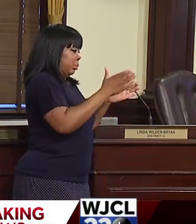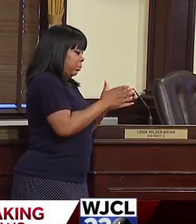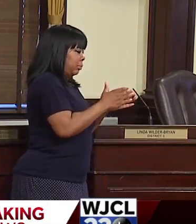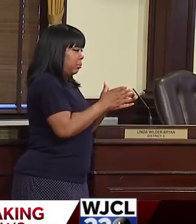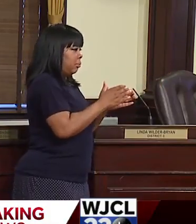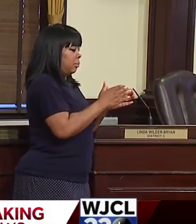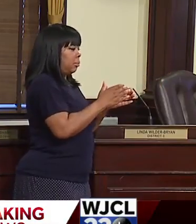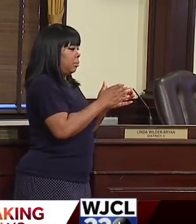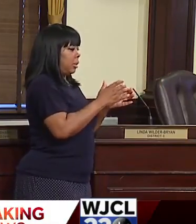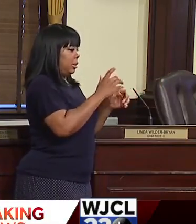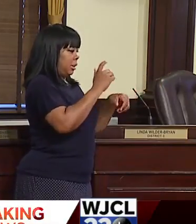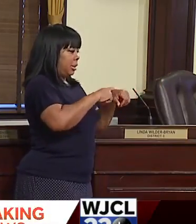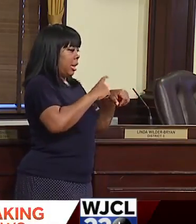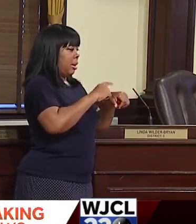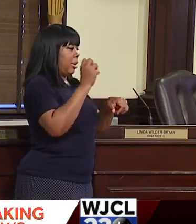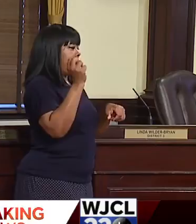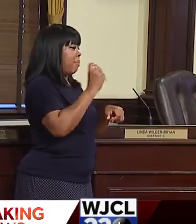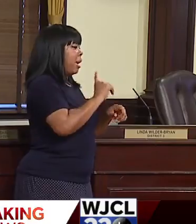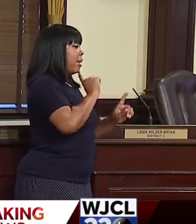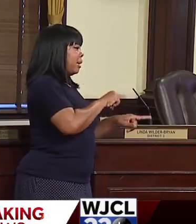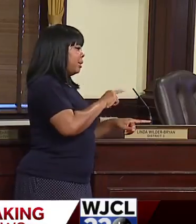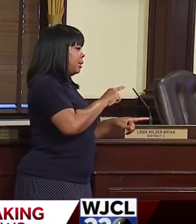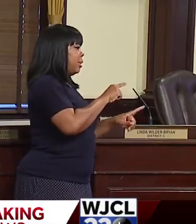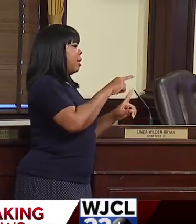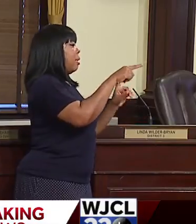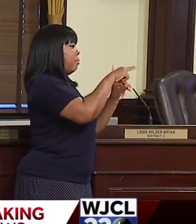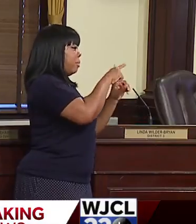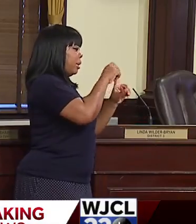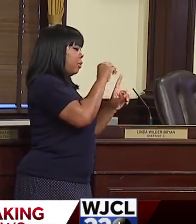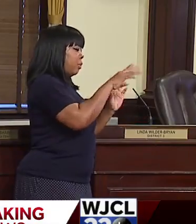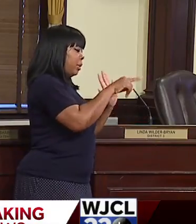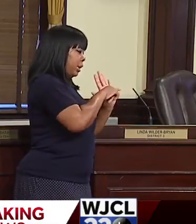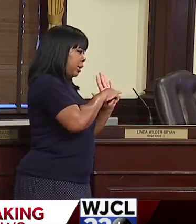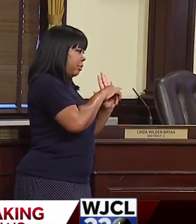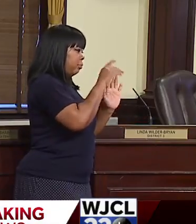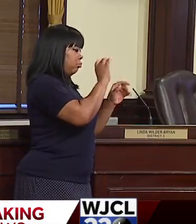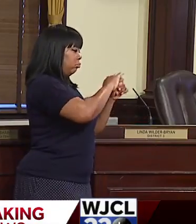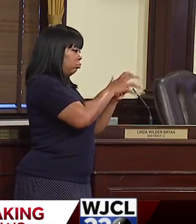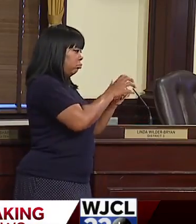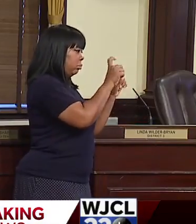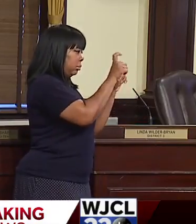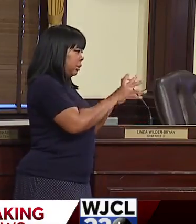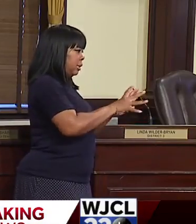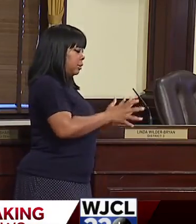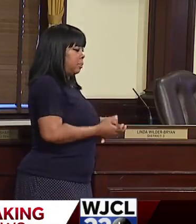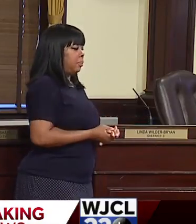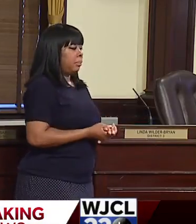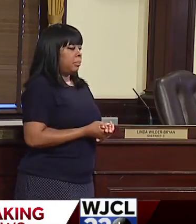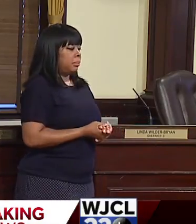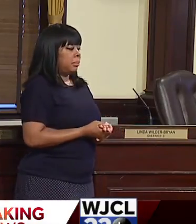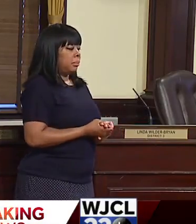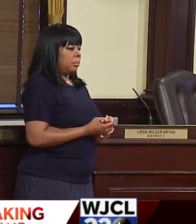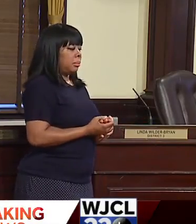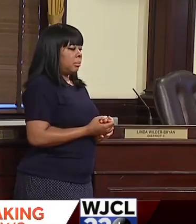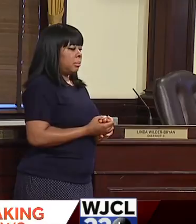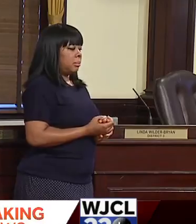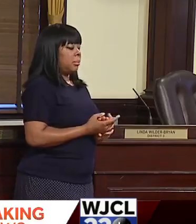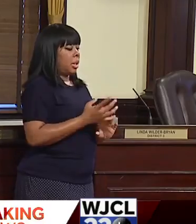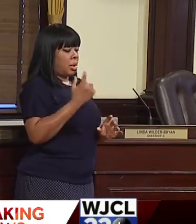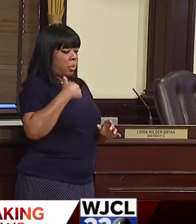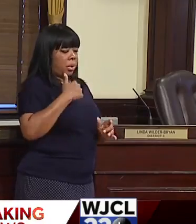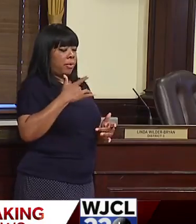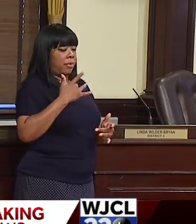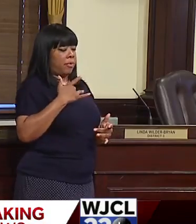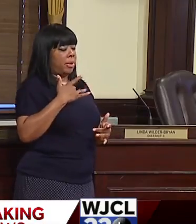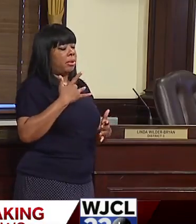know, but I think for us, the partnership with New York, the partnership was so most and Northwell have been a blessing for us. And I think